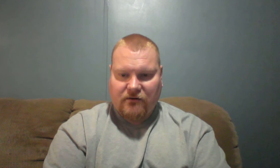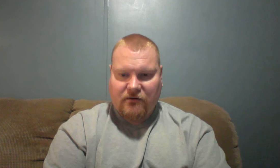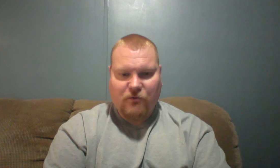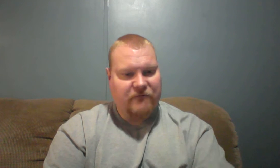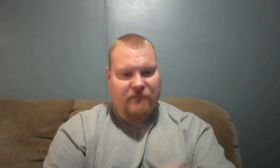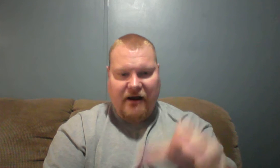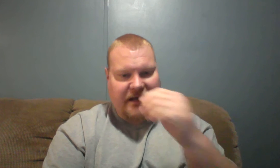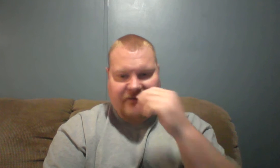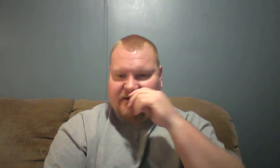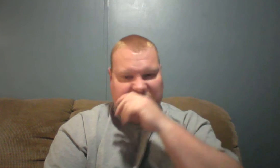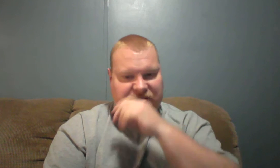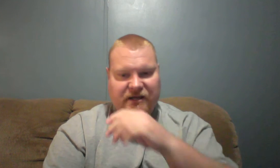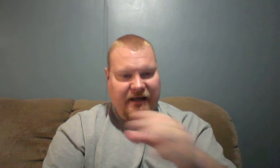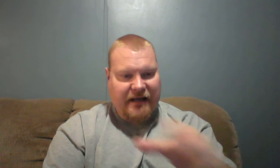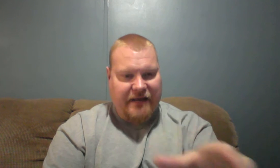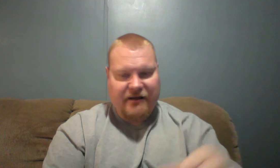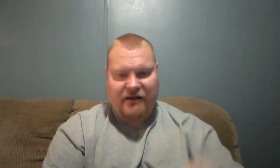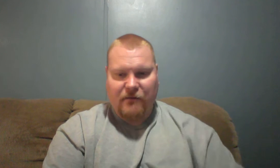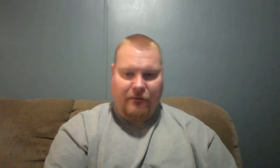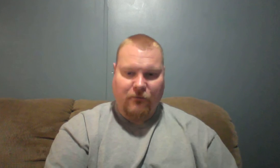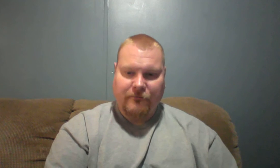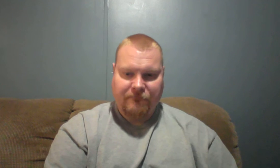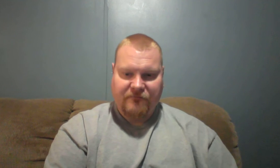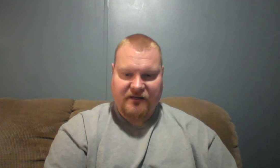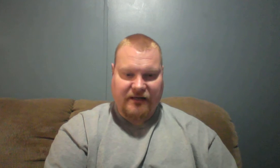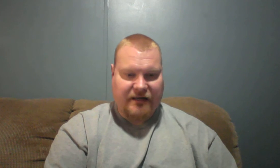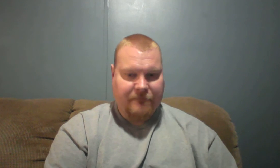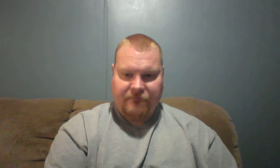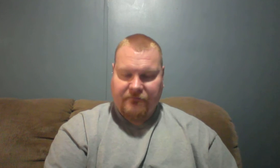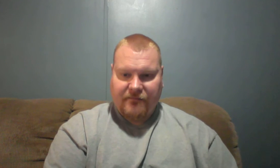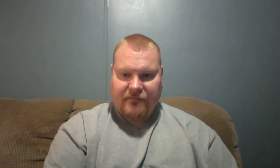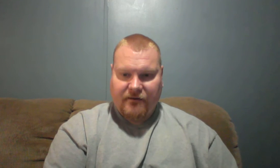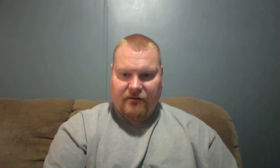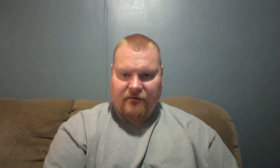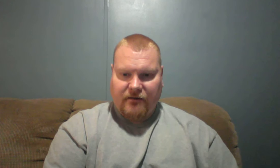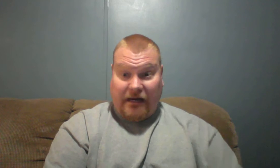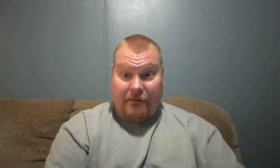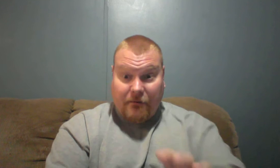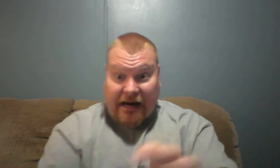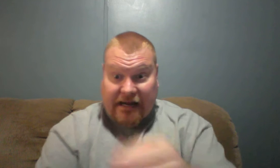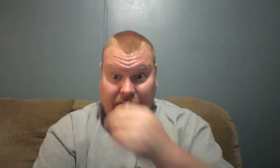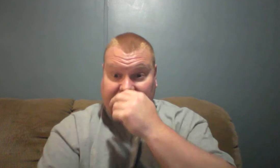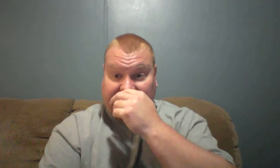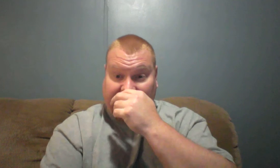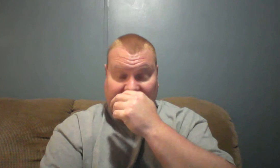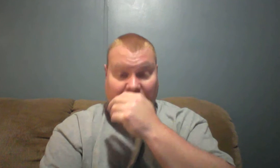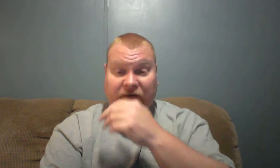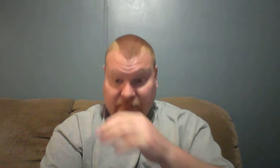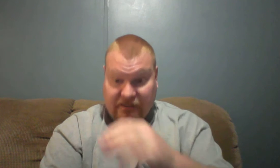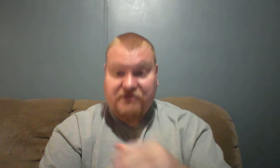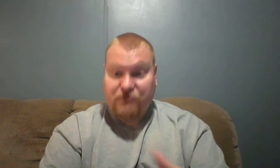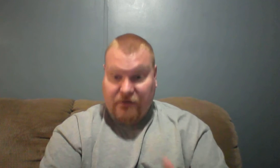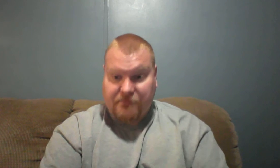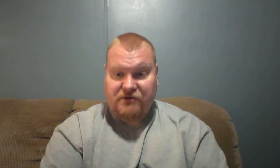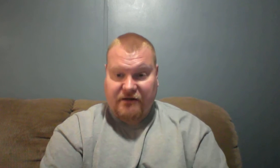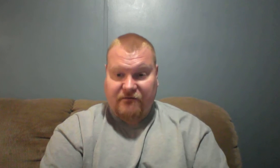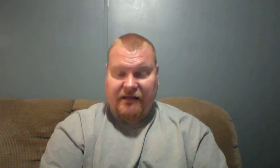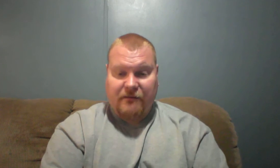Look, we barely even touched even the Bible today. And I'm not bragging about that. You know, we've mentioned scriptures and everything but